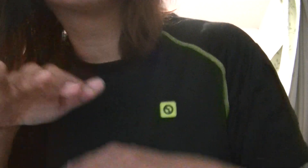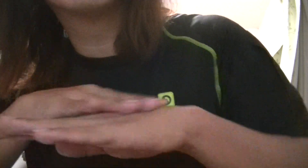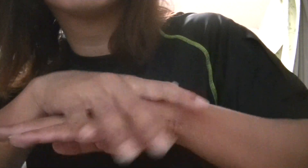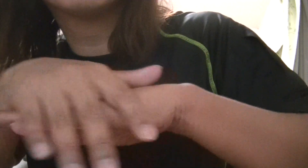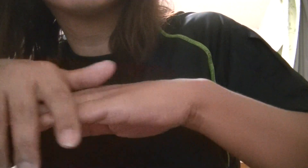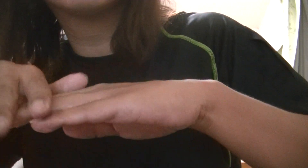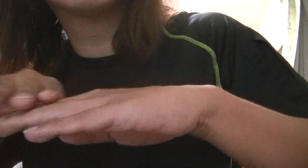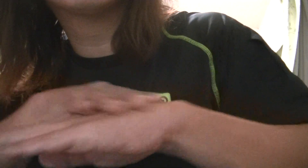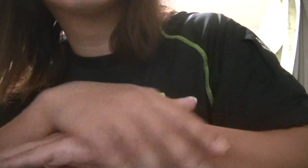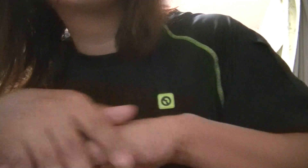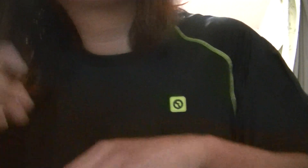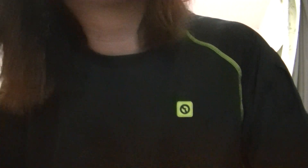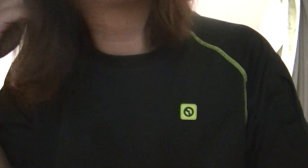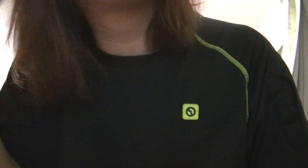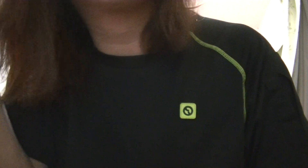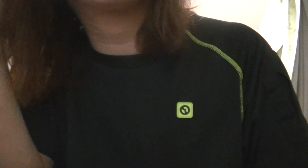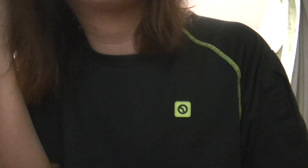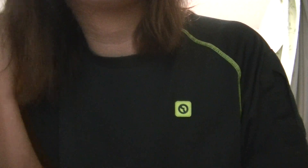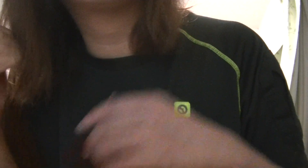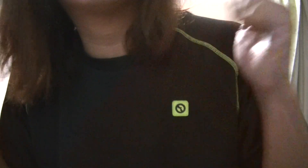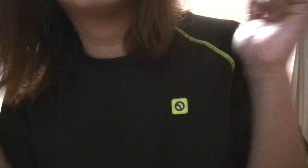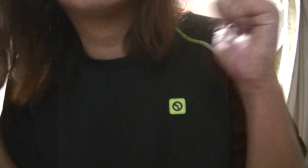to feel, that you'd give my heart.